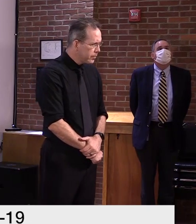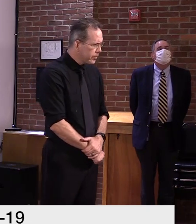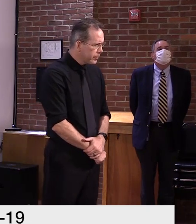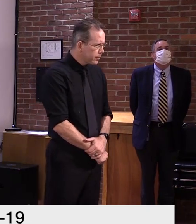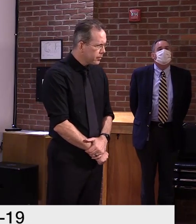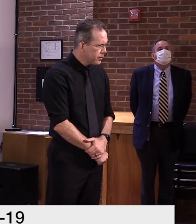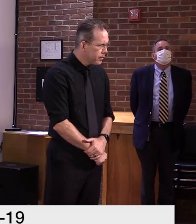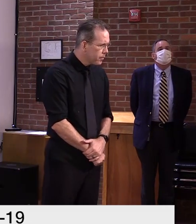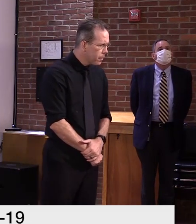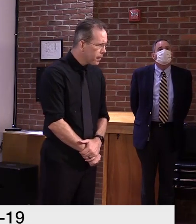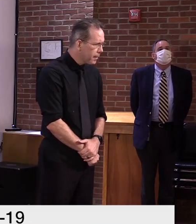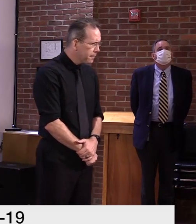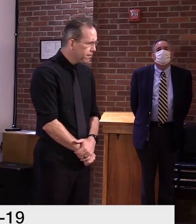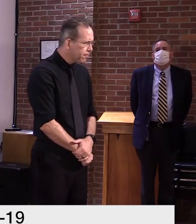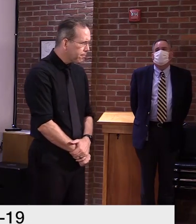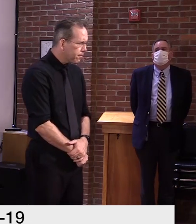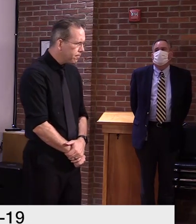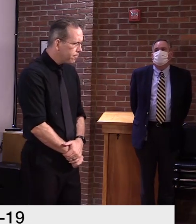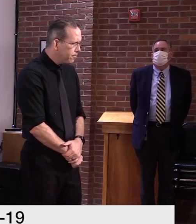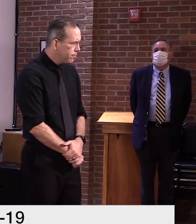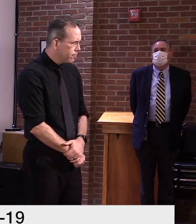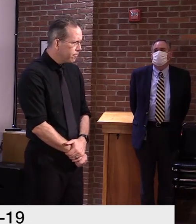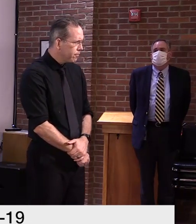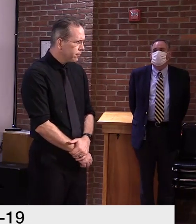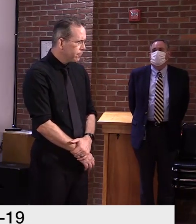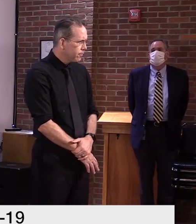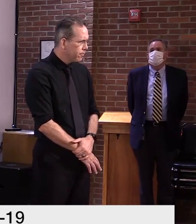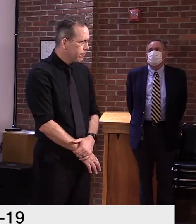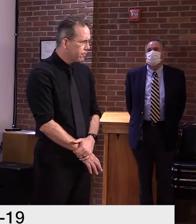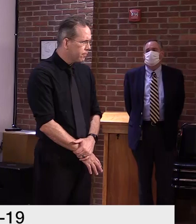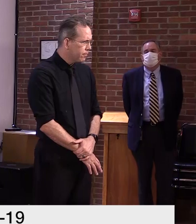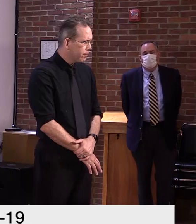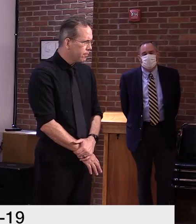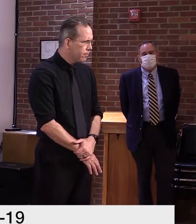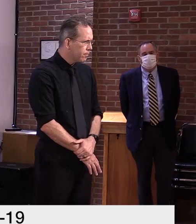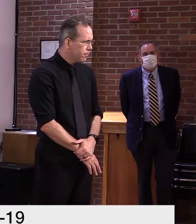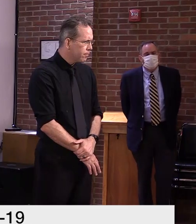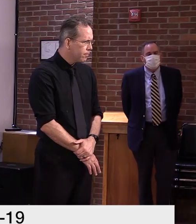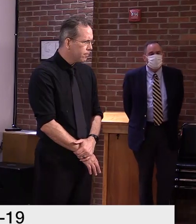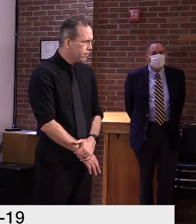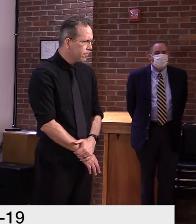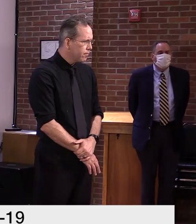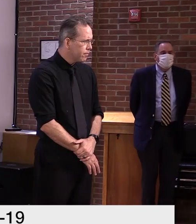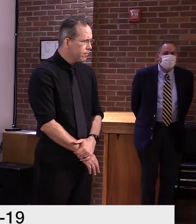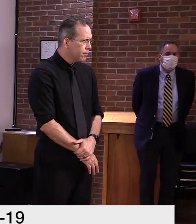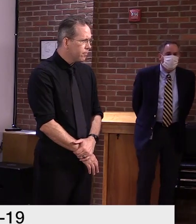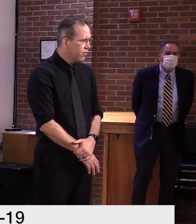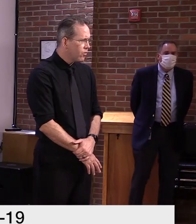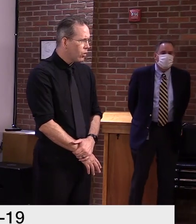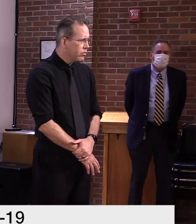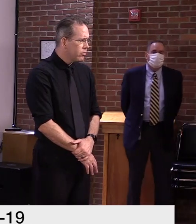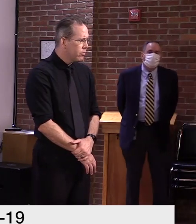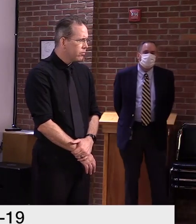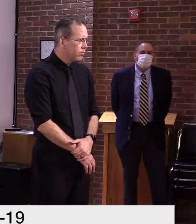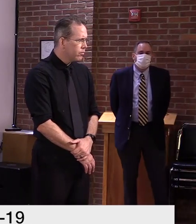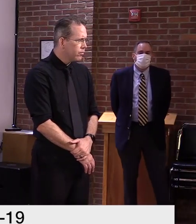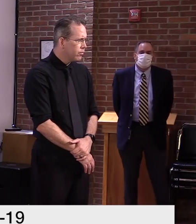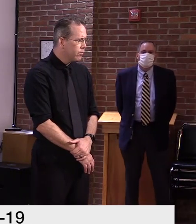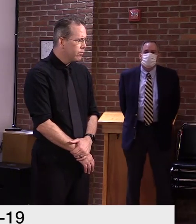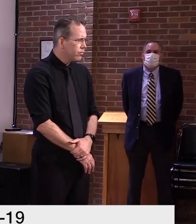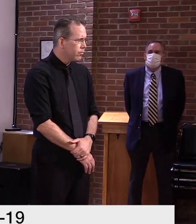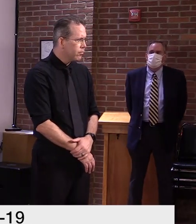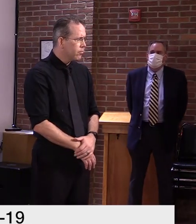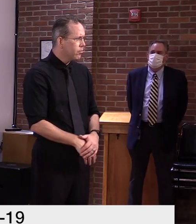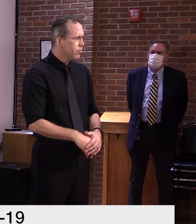405? Yes. Yeah, 405. Okay. Was that a combination of Londonderry